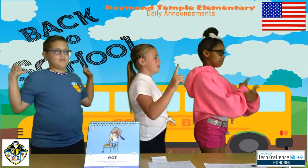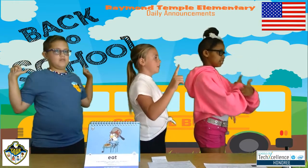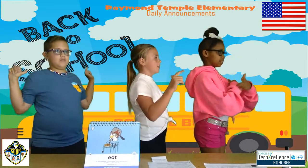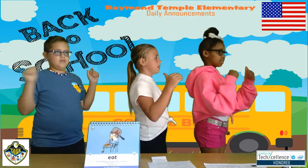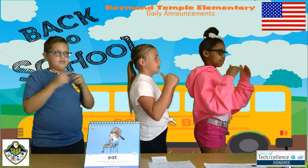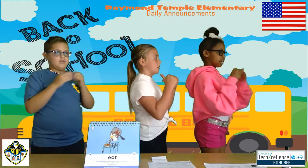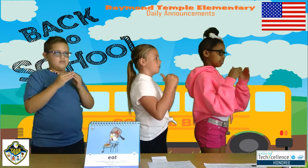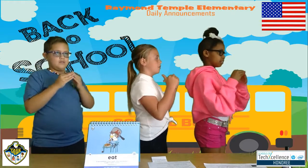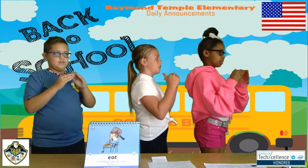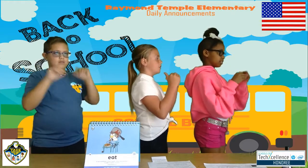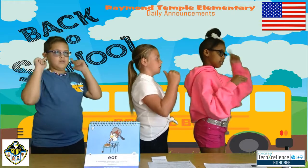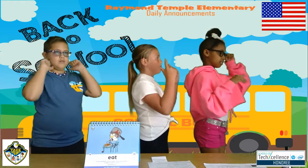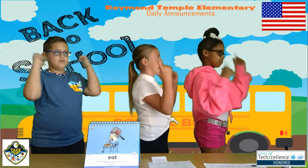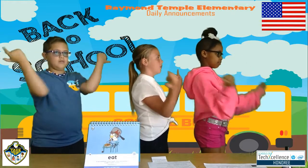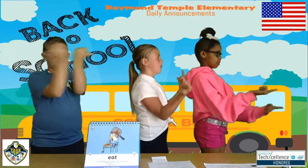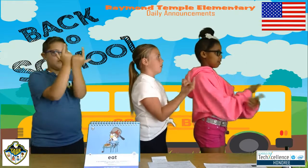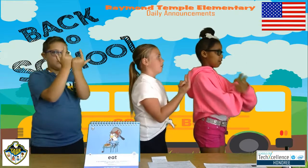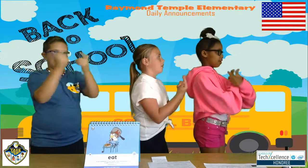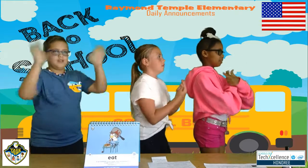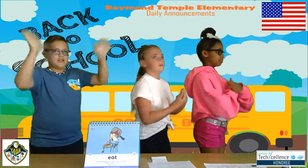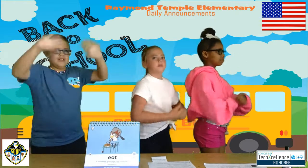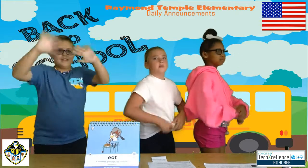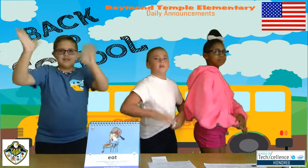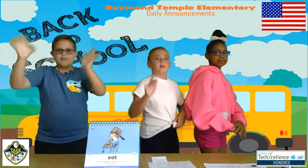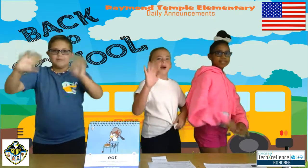and justice for all. Bye bye. Bye bye.